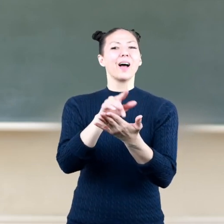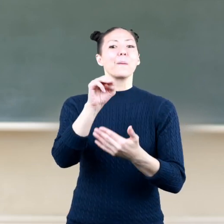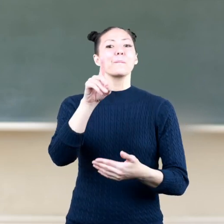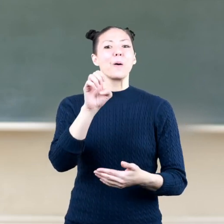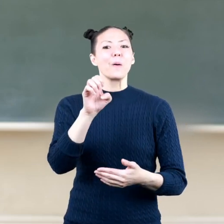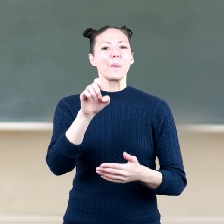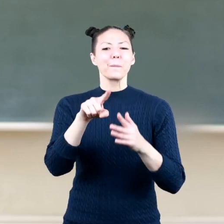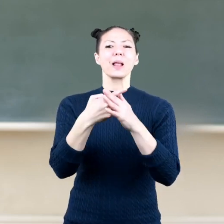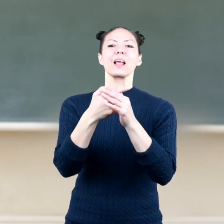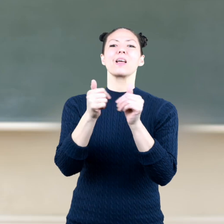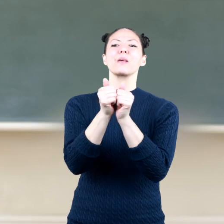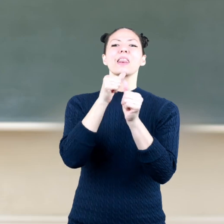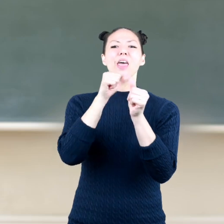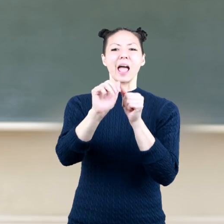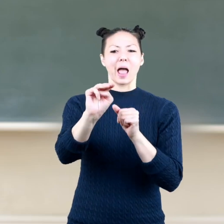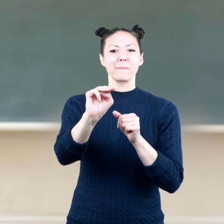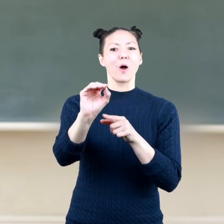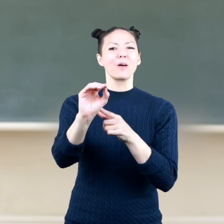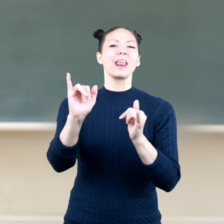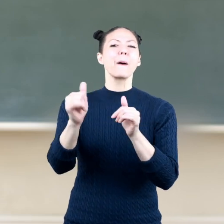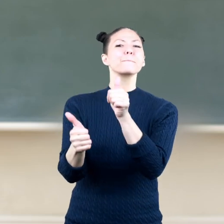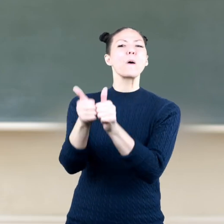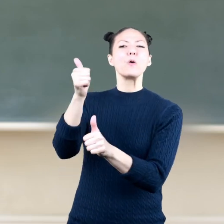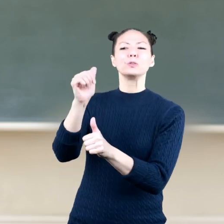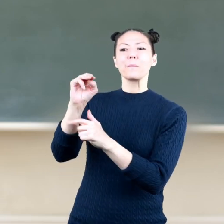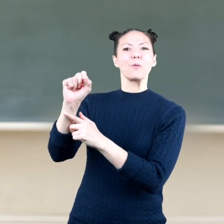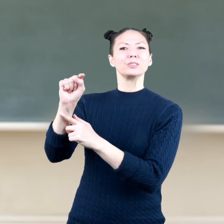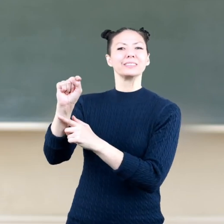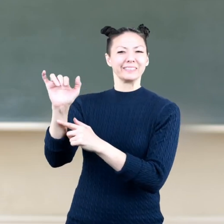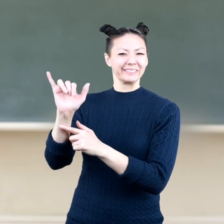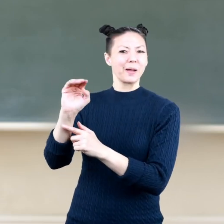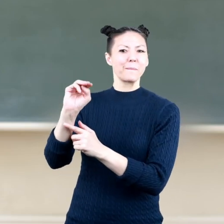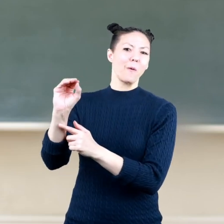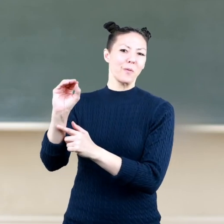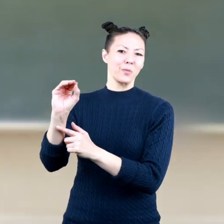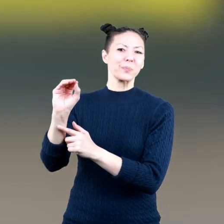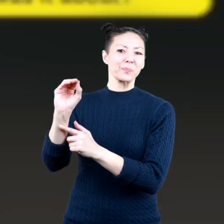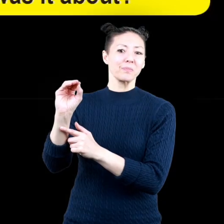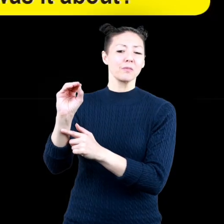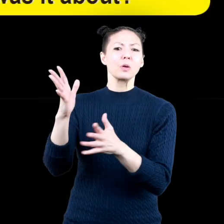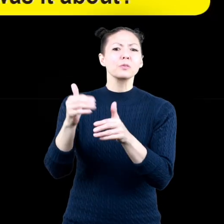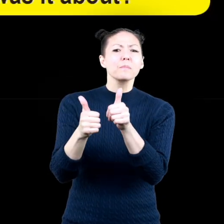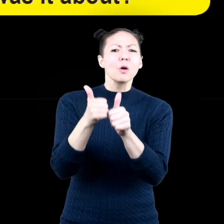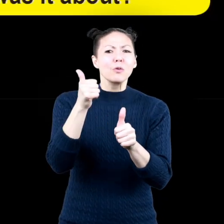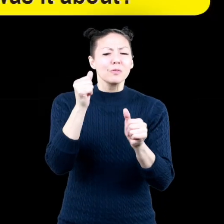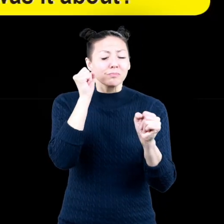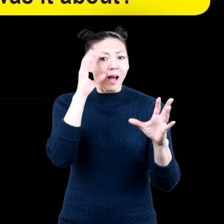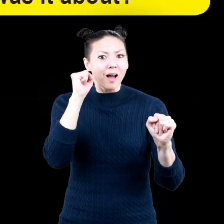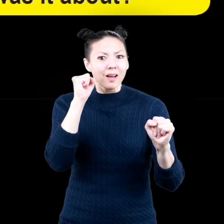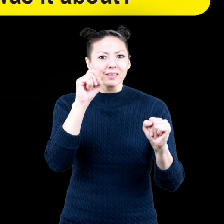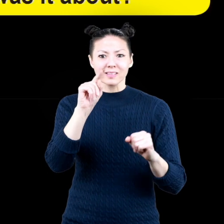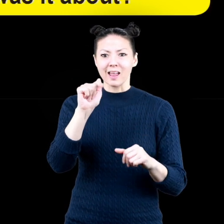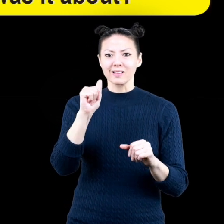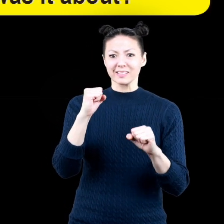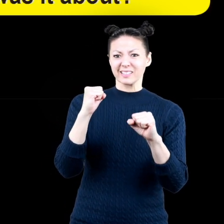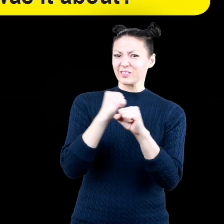begins with mo just like the word most what is the most surprising data or statistic